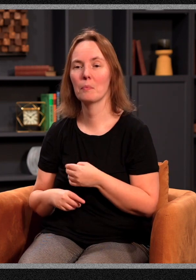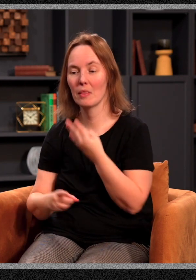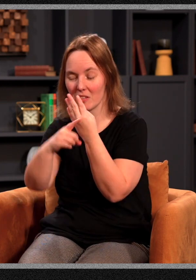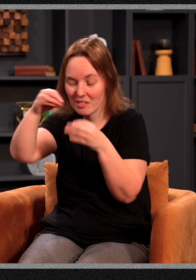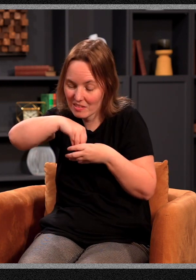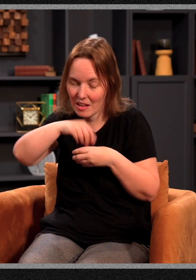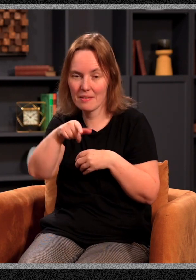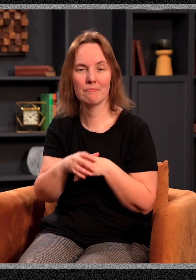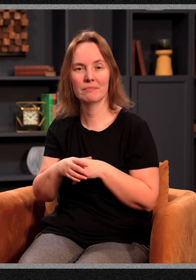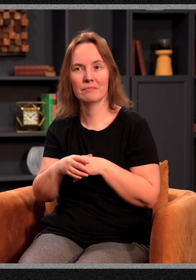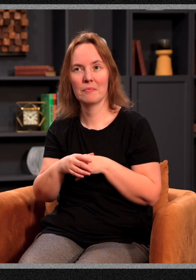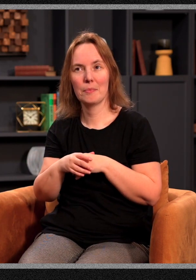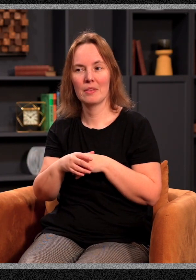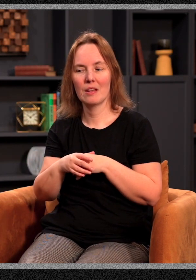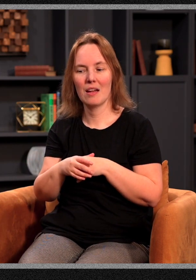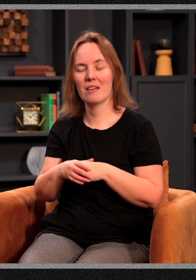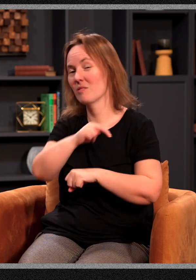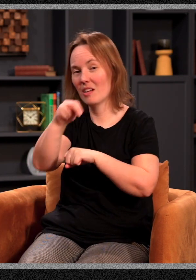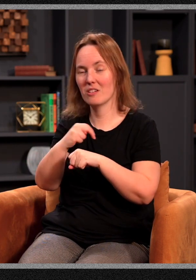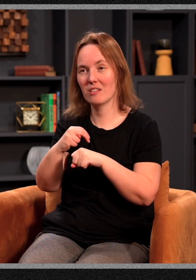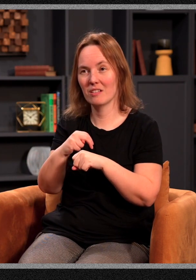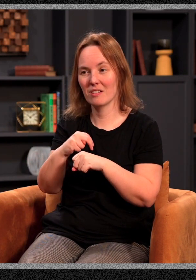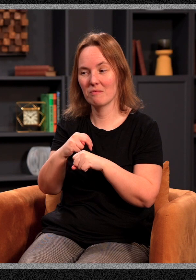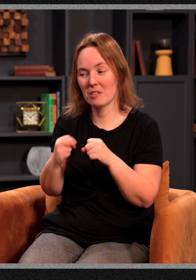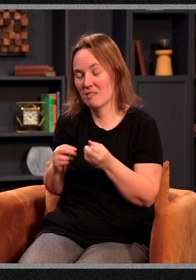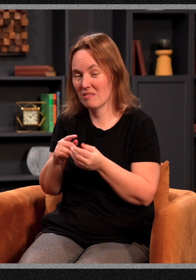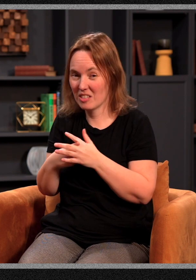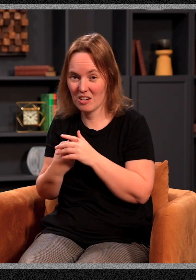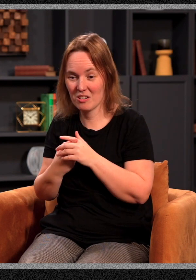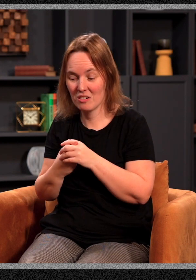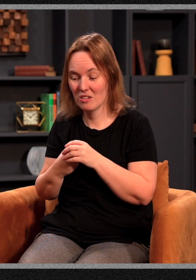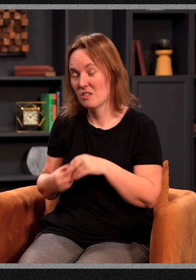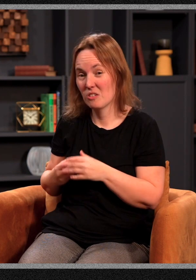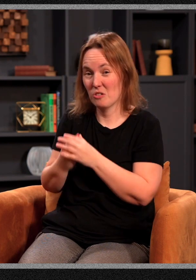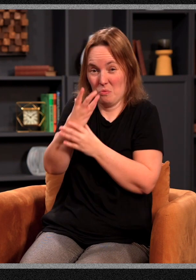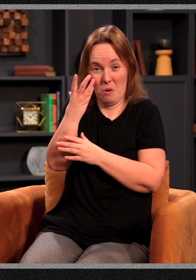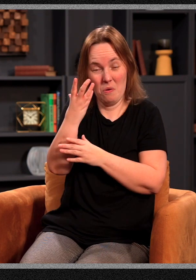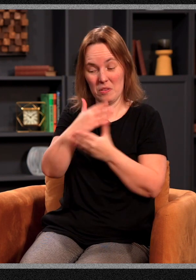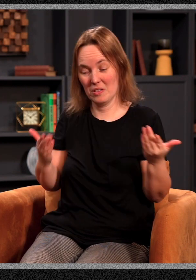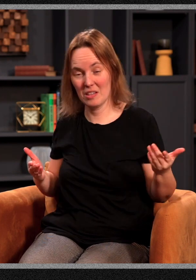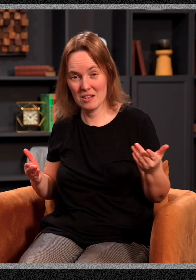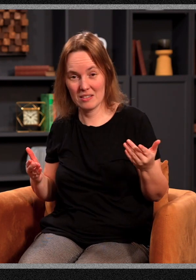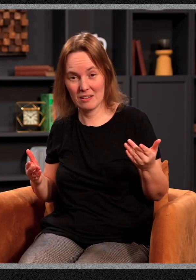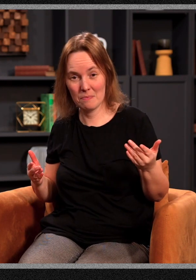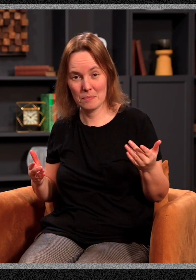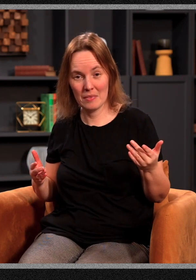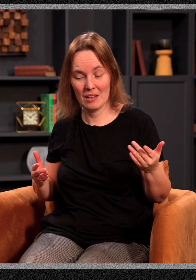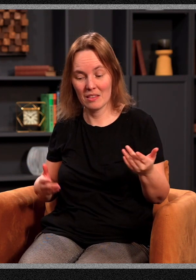genes are inside of them. They will naturally begin to grow in those things and develop their own personalities. But it begins with those genes that we've